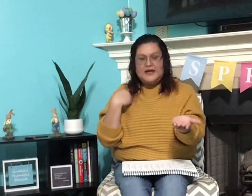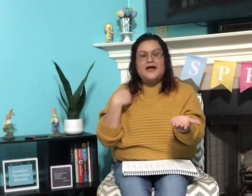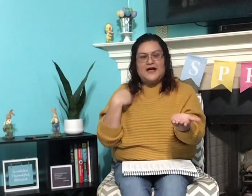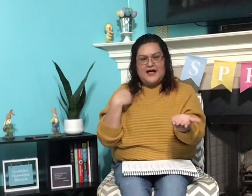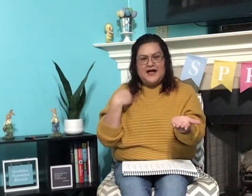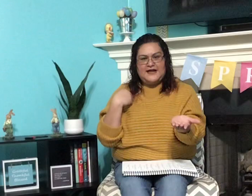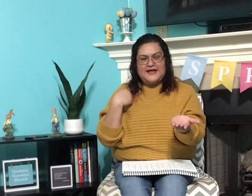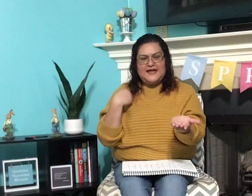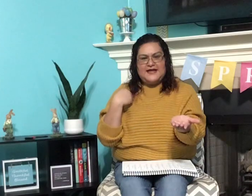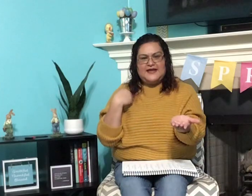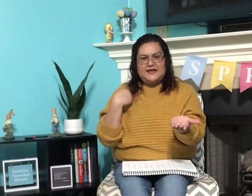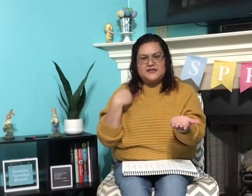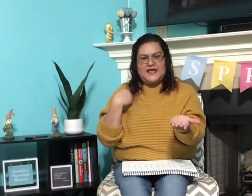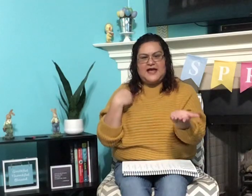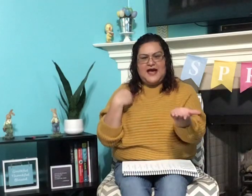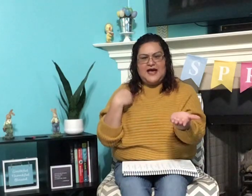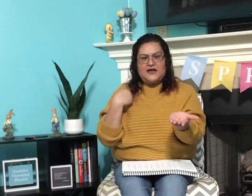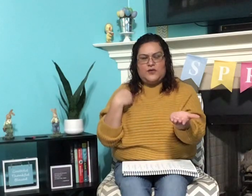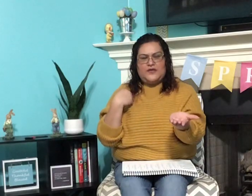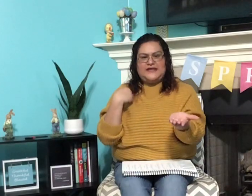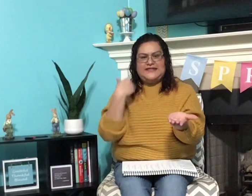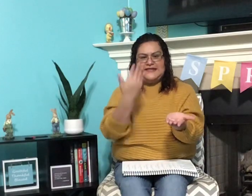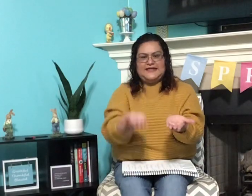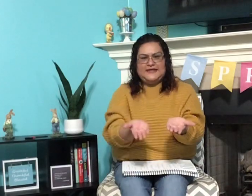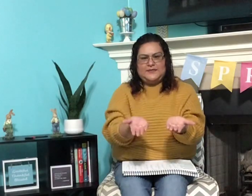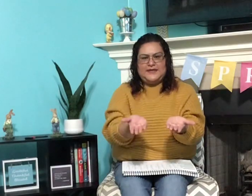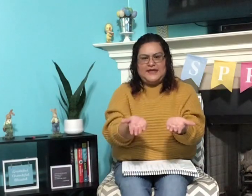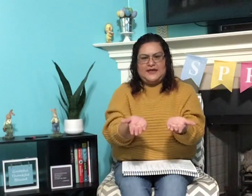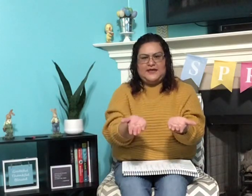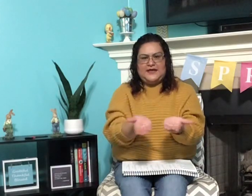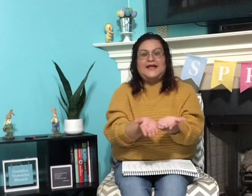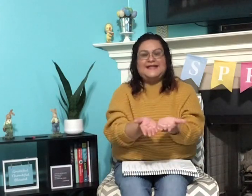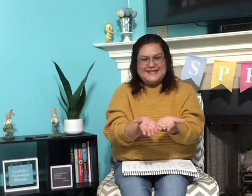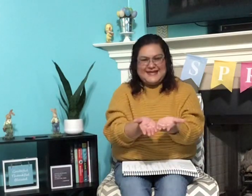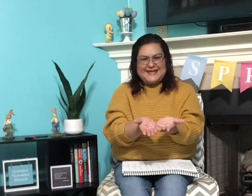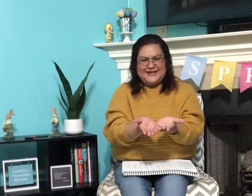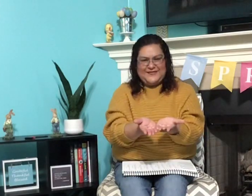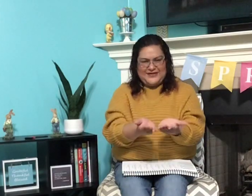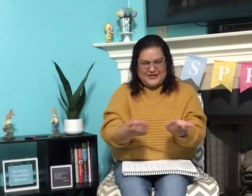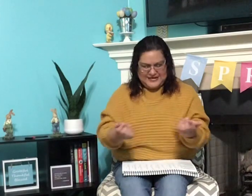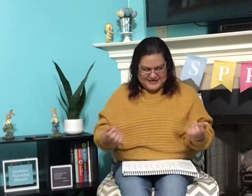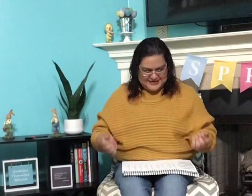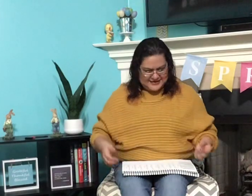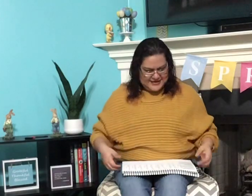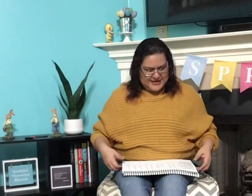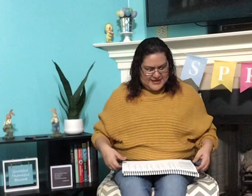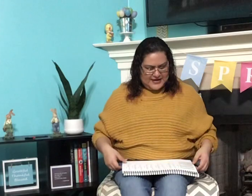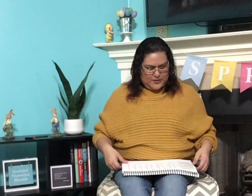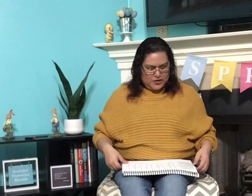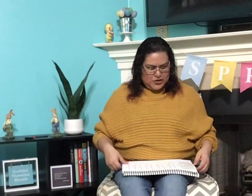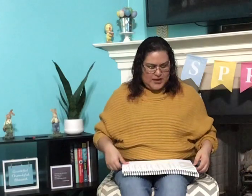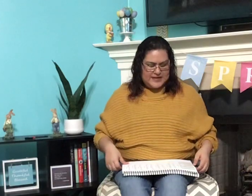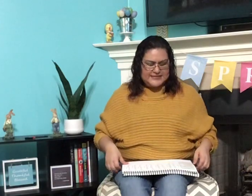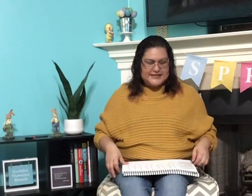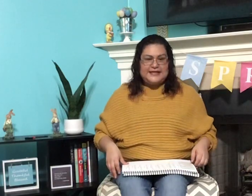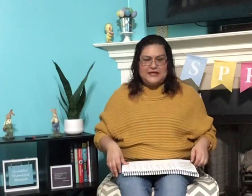uck. Now say uck with d at the beginning. Duck. Very good. Okay, now we're going to go ahead and delete